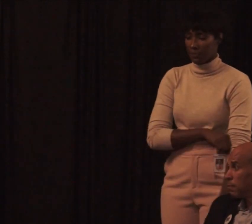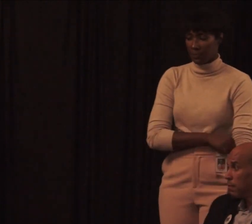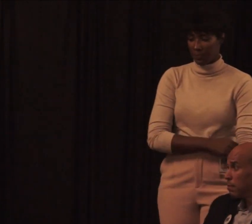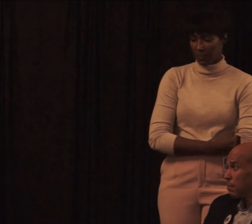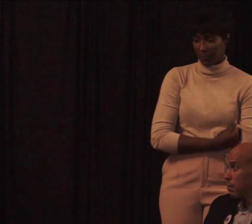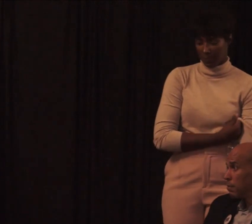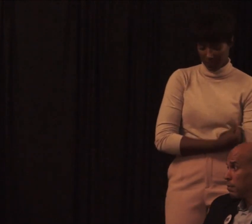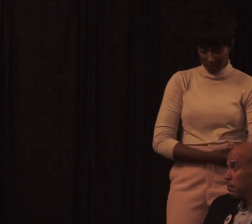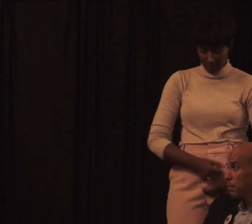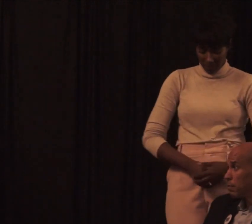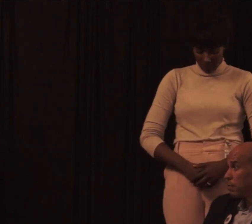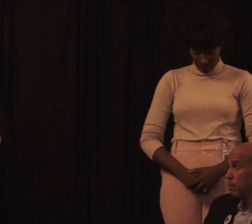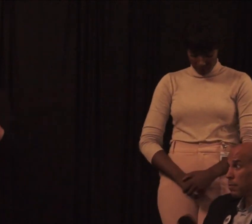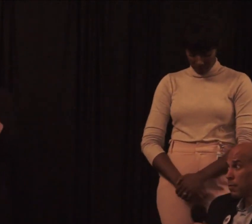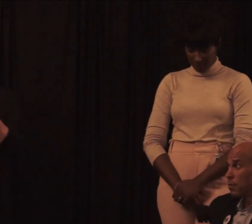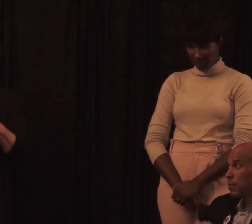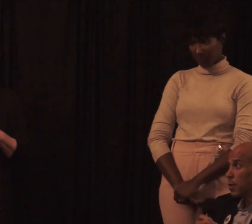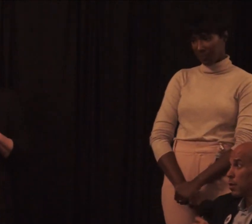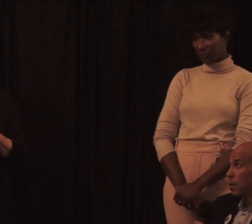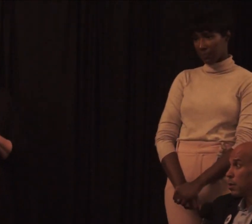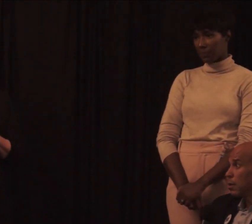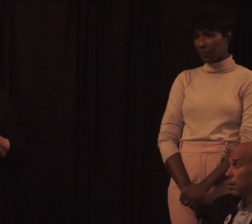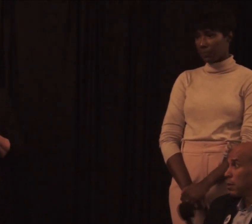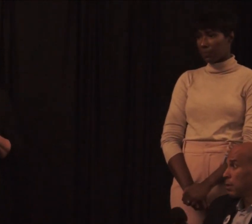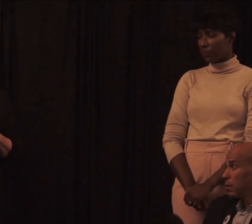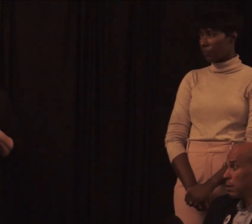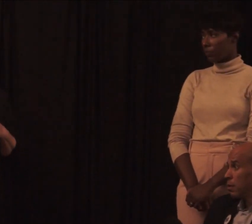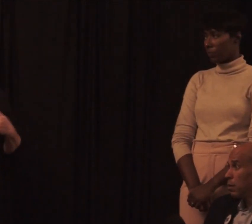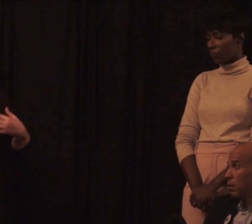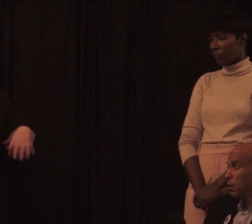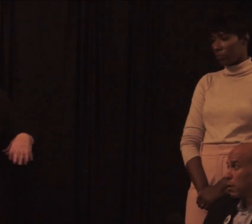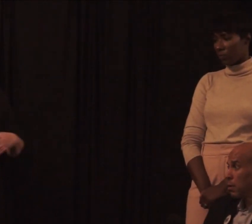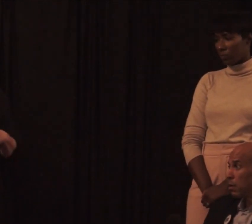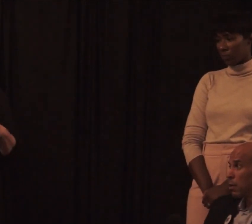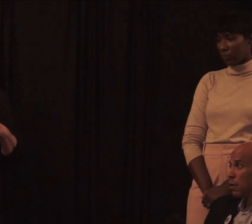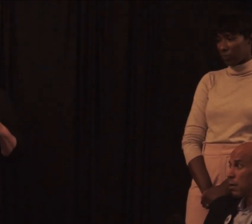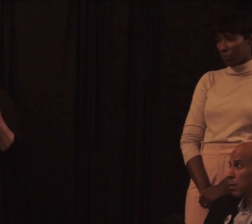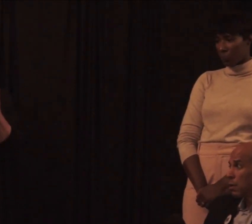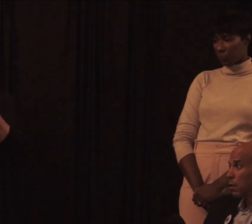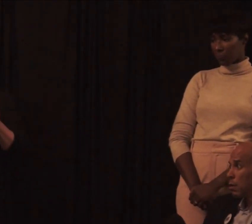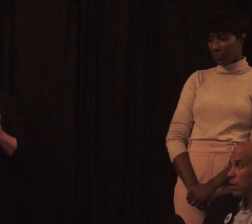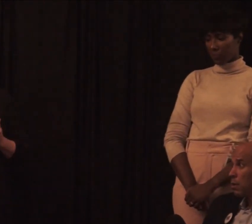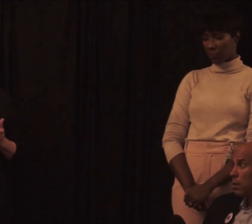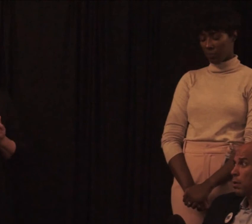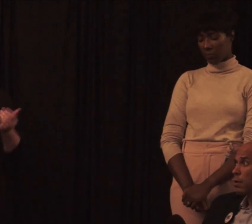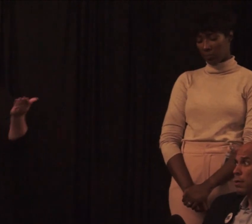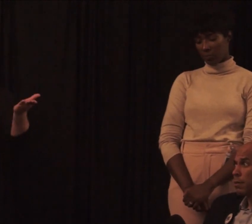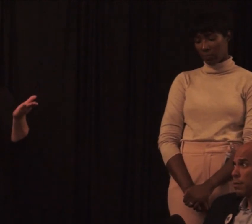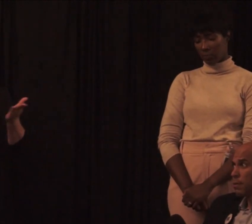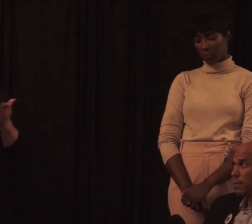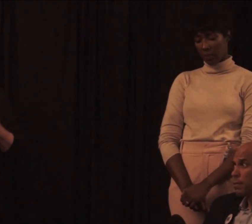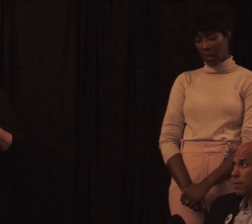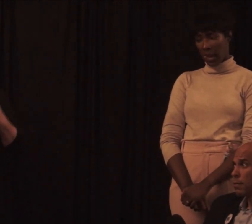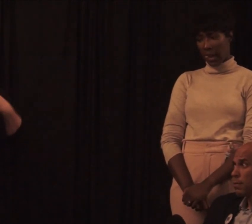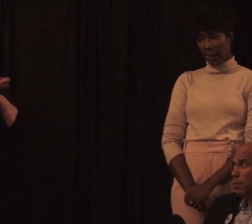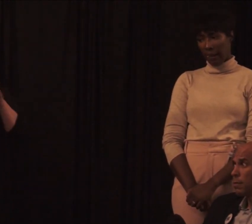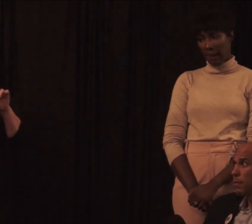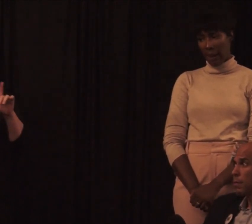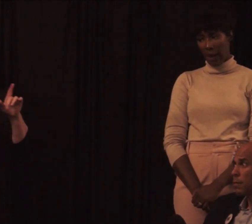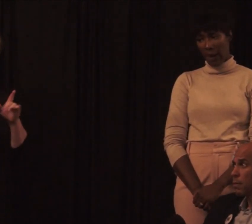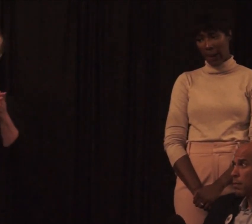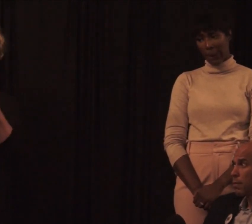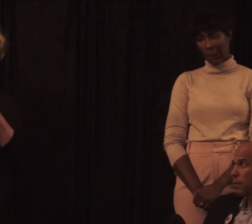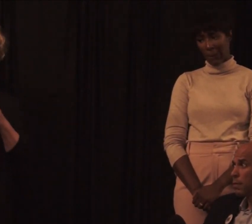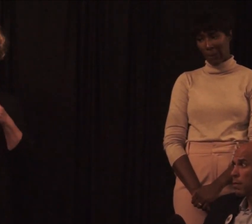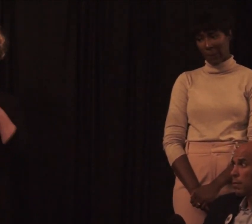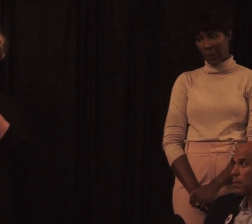that reimbursement becomes an issue. Because we've seen too often that individuals are offered some type of coverage, but that doesn't mean they have access. So